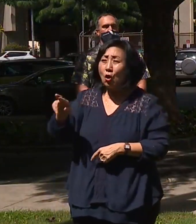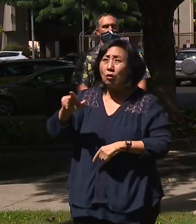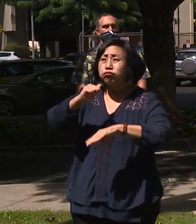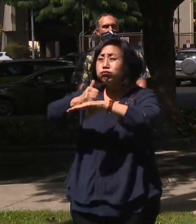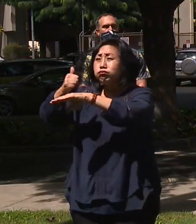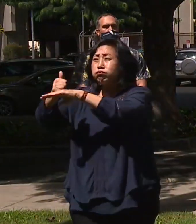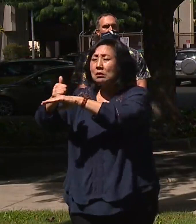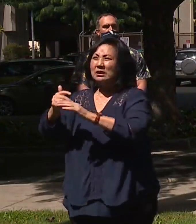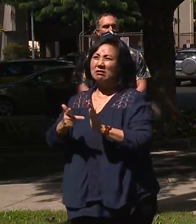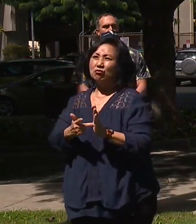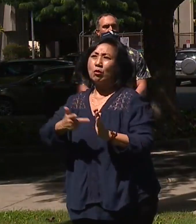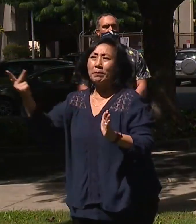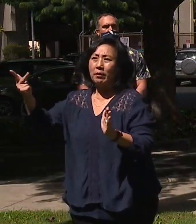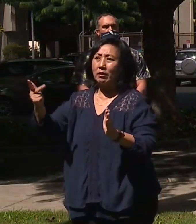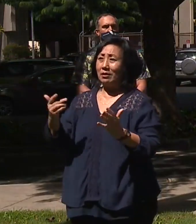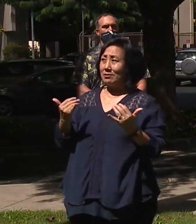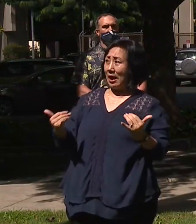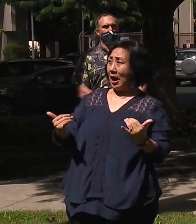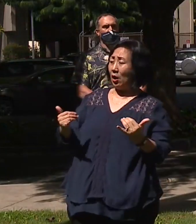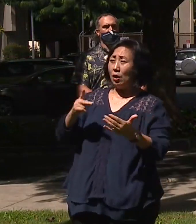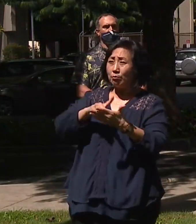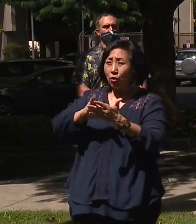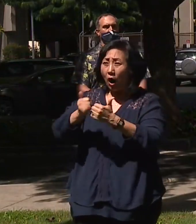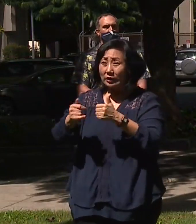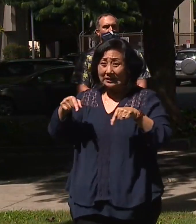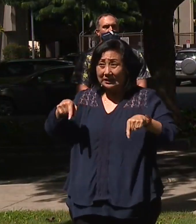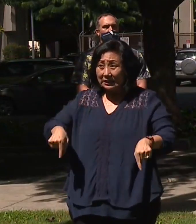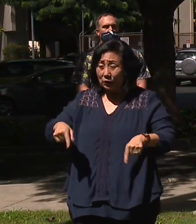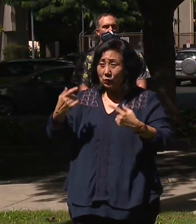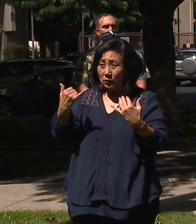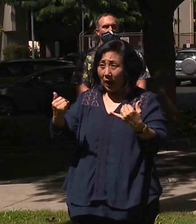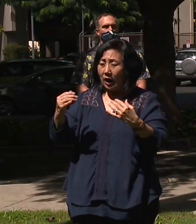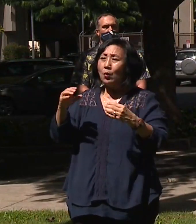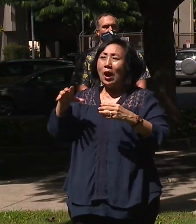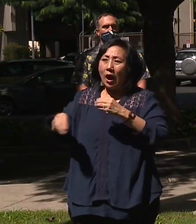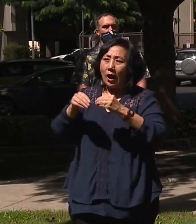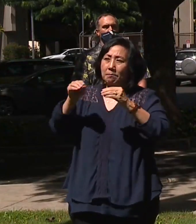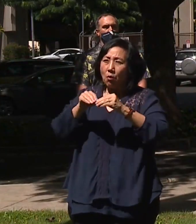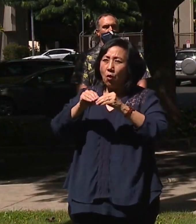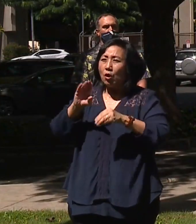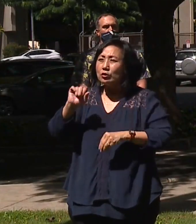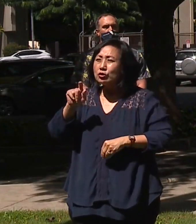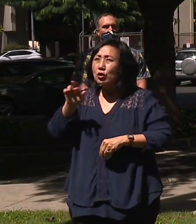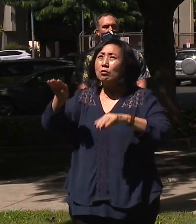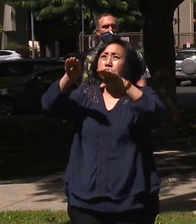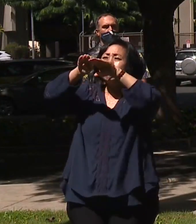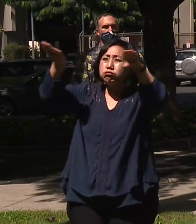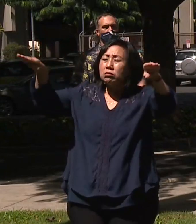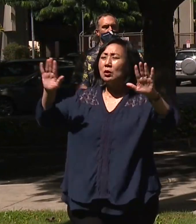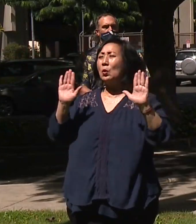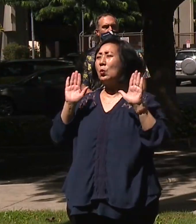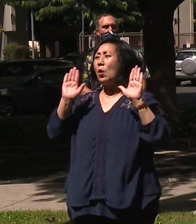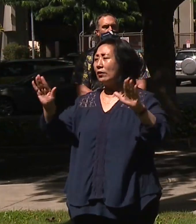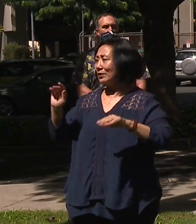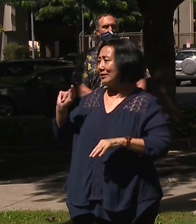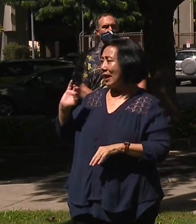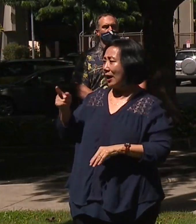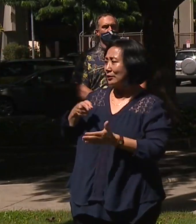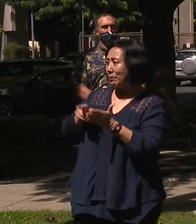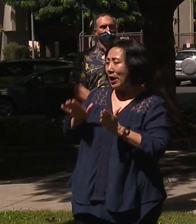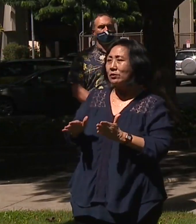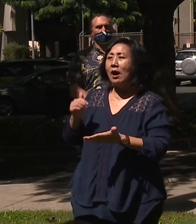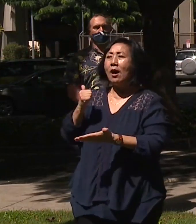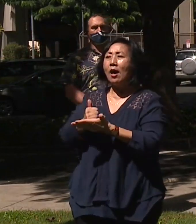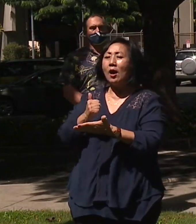These projects that we're announcing today are gonna extend that and we're gonna put even more solar out there. That's great for taxpayers because it reduces our bottom line,